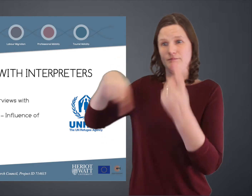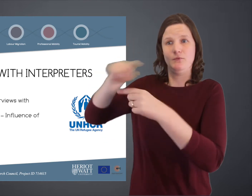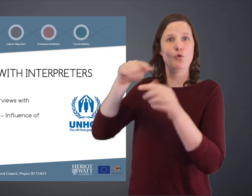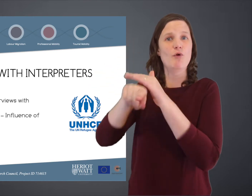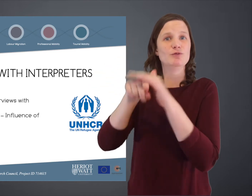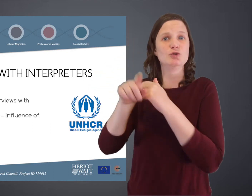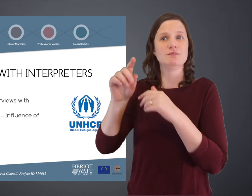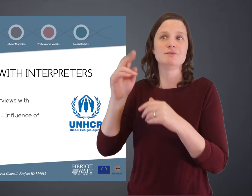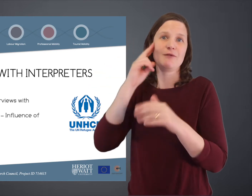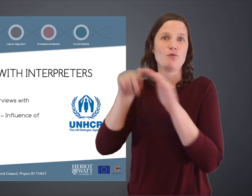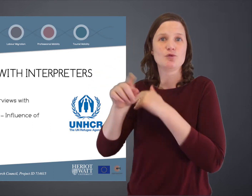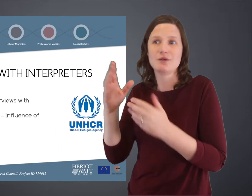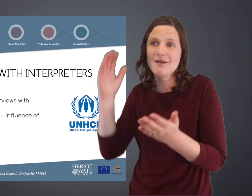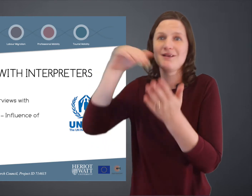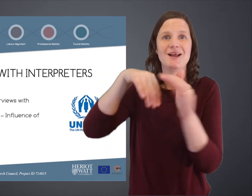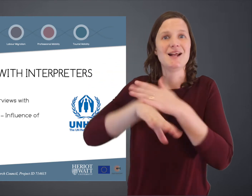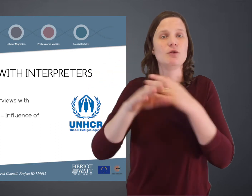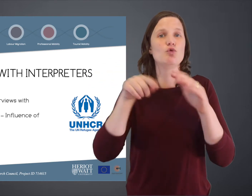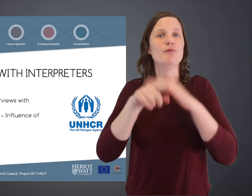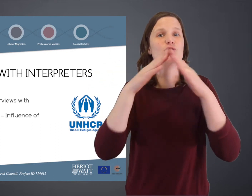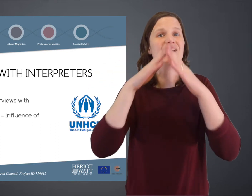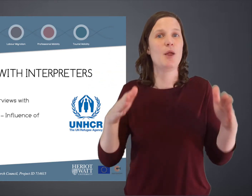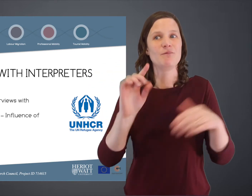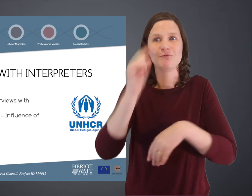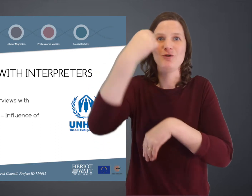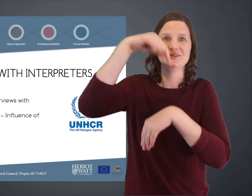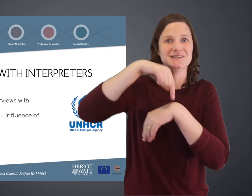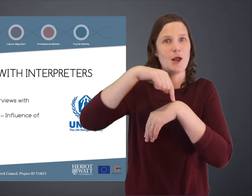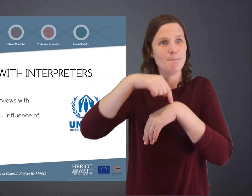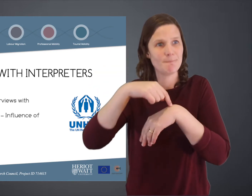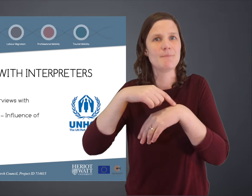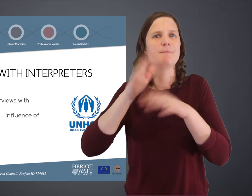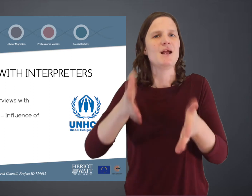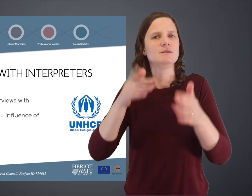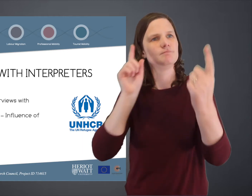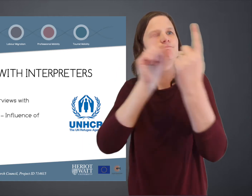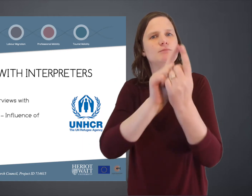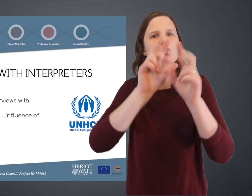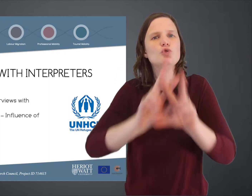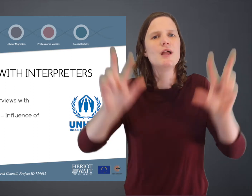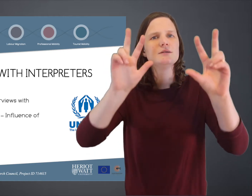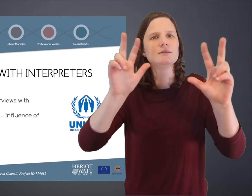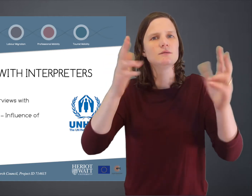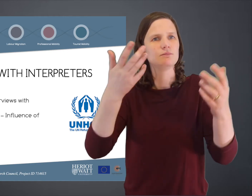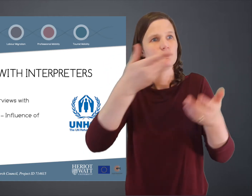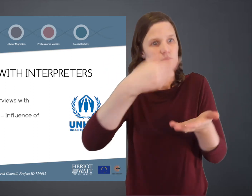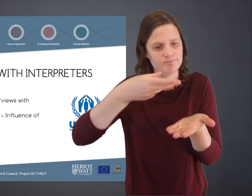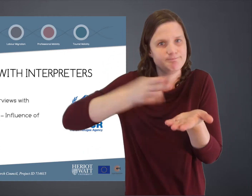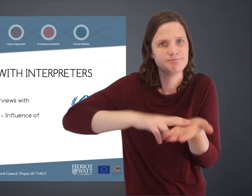in the camp. Now, you know, when the refugees first arrive at the camp for the very first time, they have to meet a representative